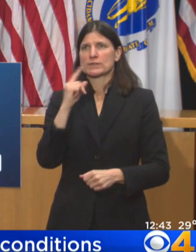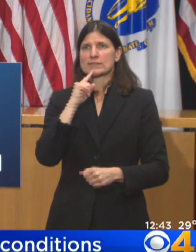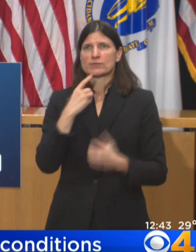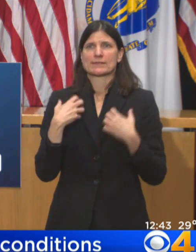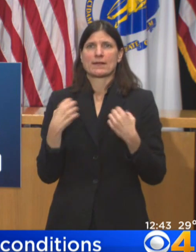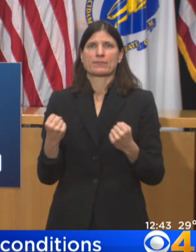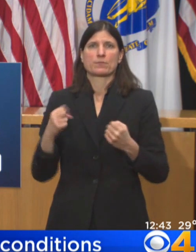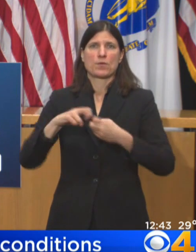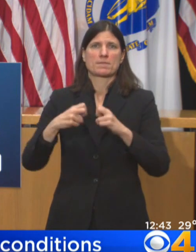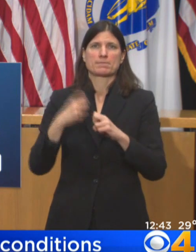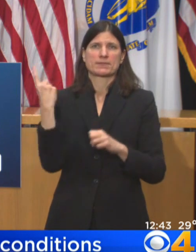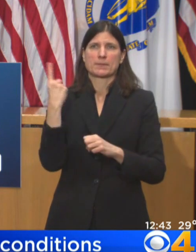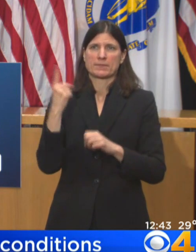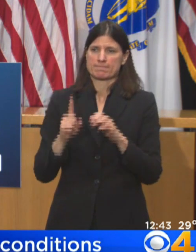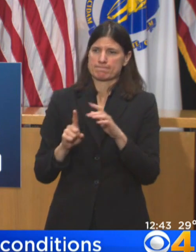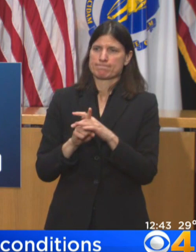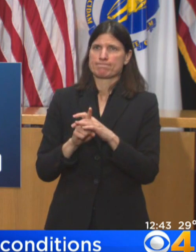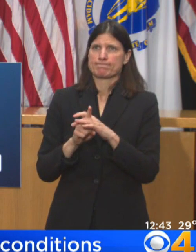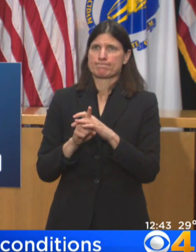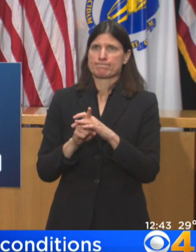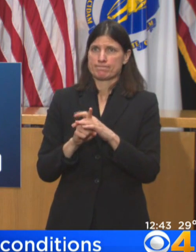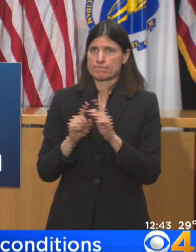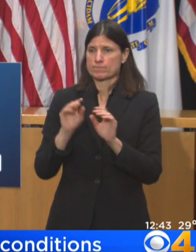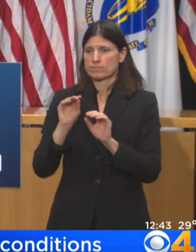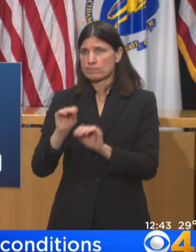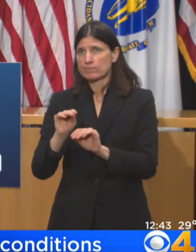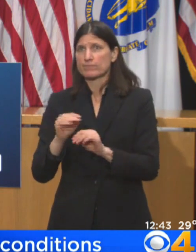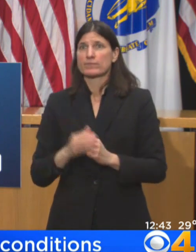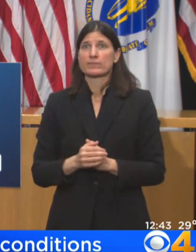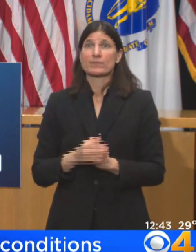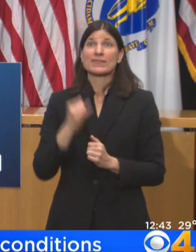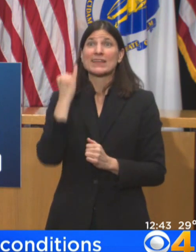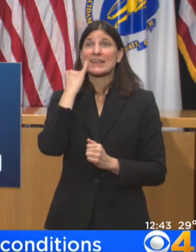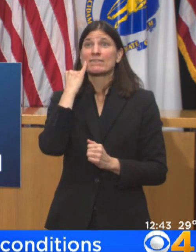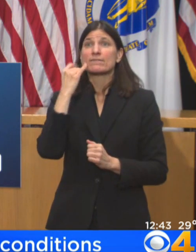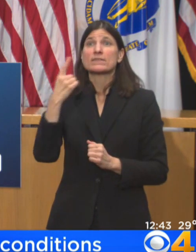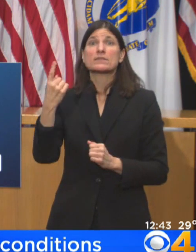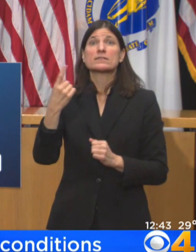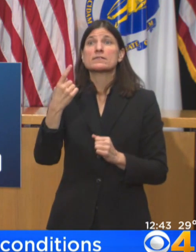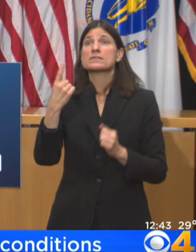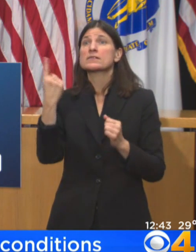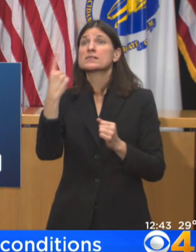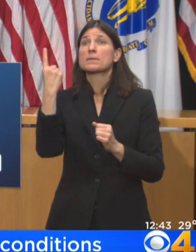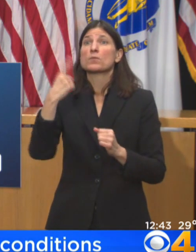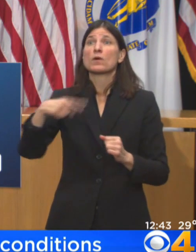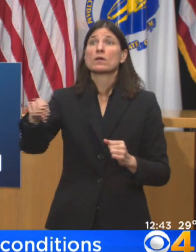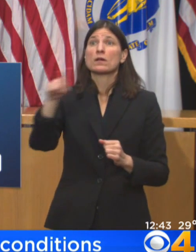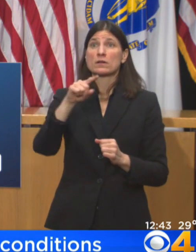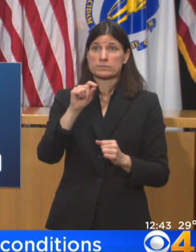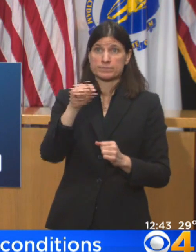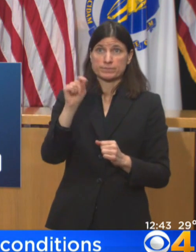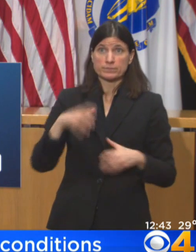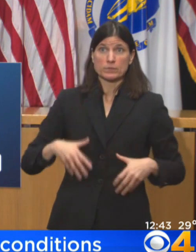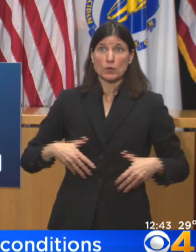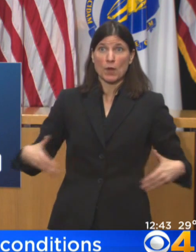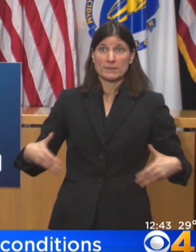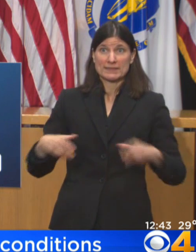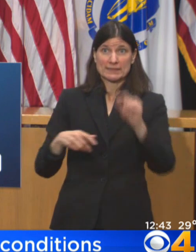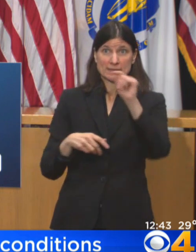comorbidities was obesity, and they, you know, were built like you, Steve, that obviously probably wouldn't,